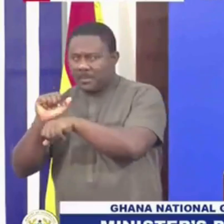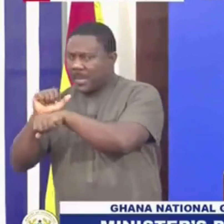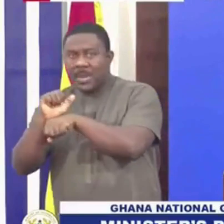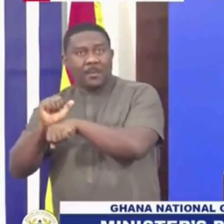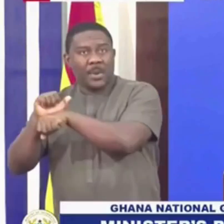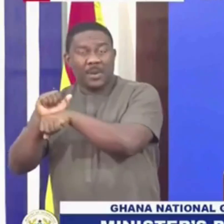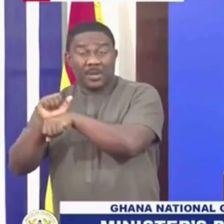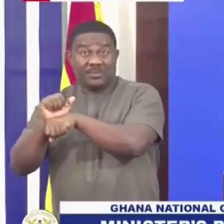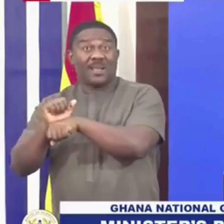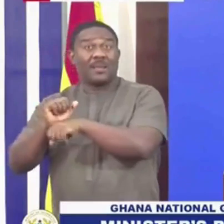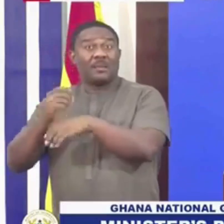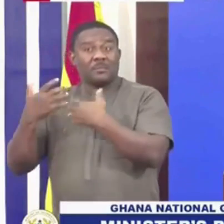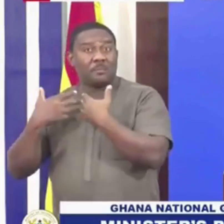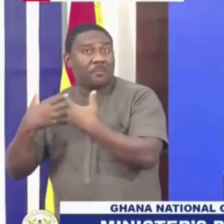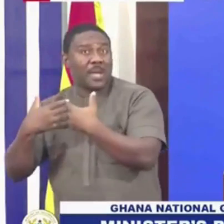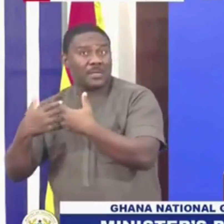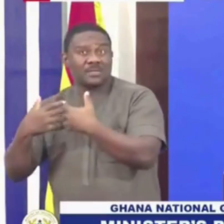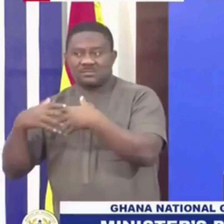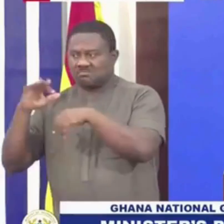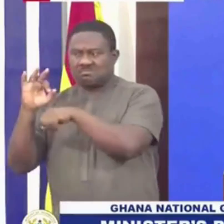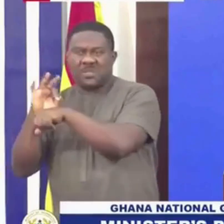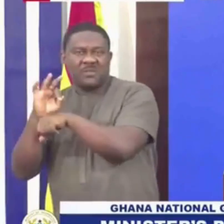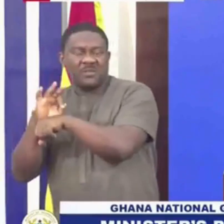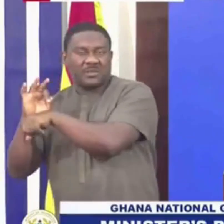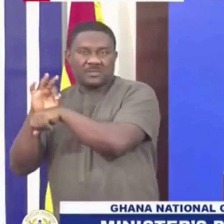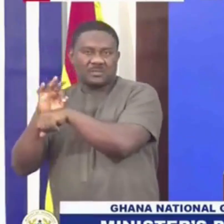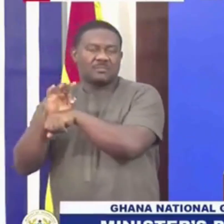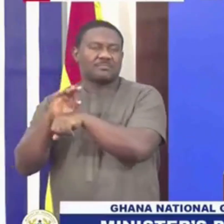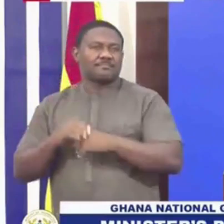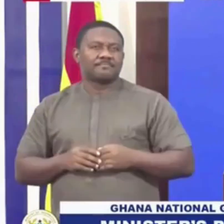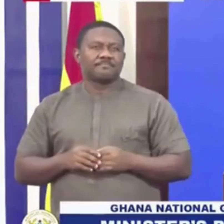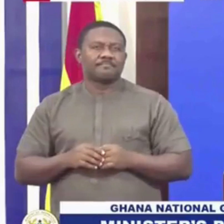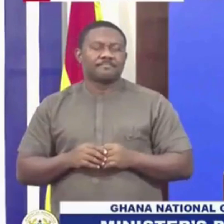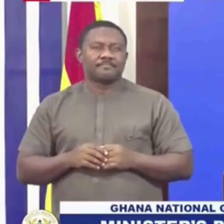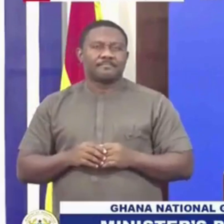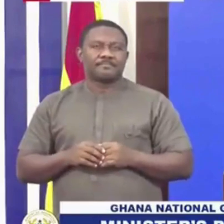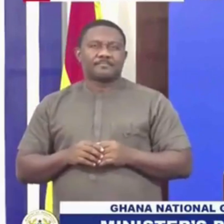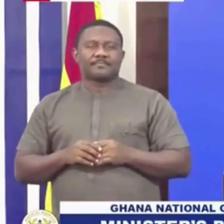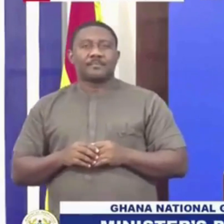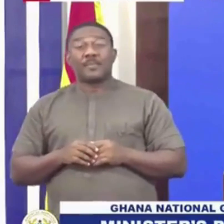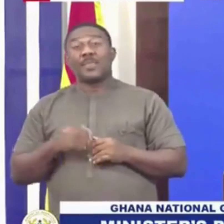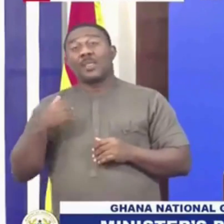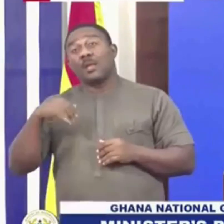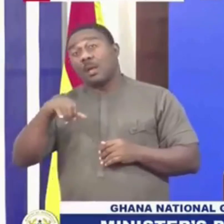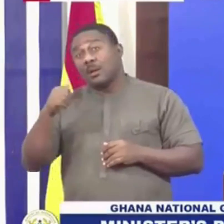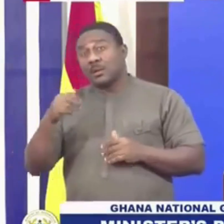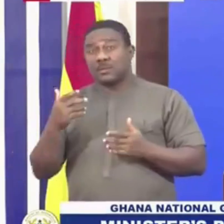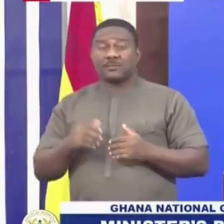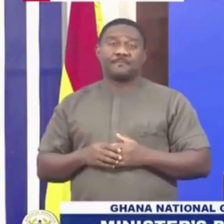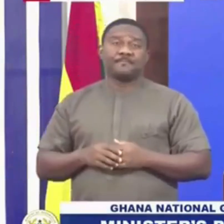we have. We've listed some of the plans that we have for non-power application of gas.